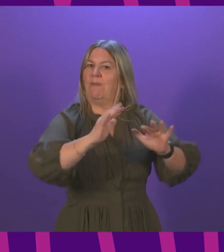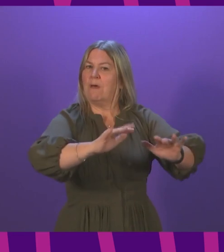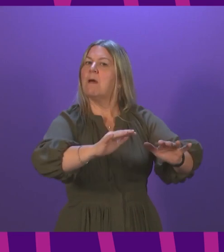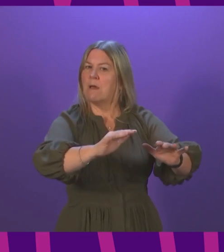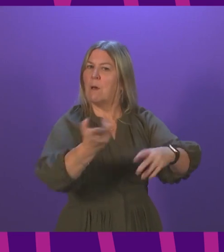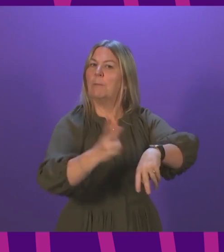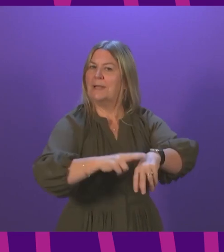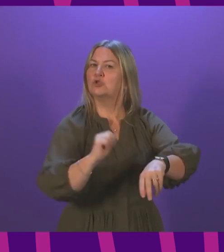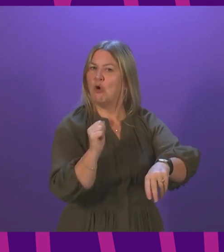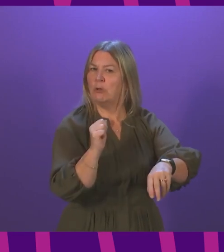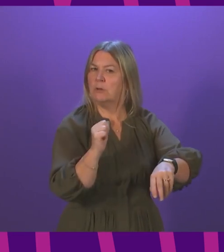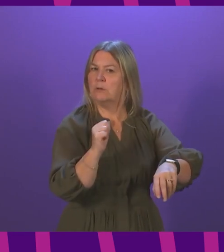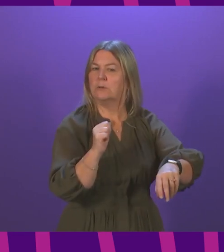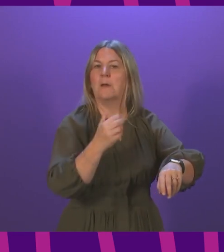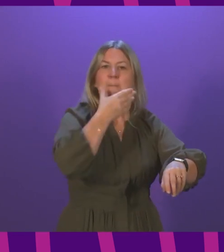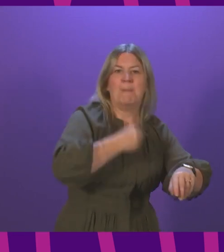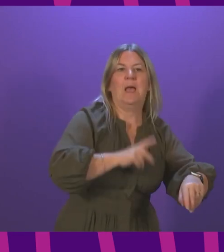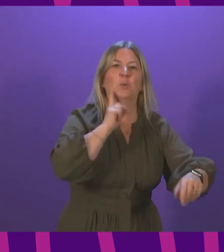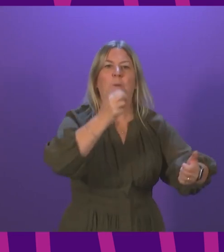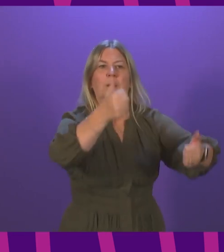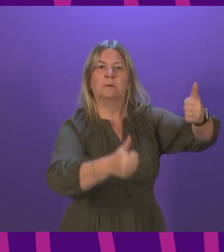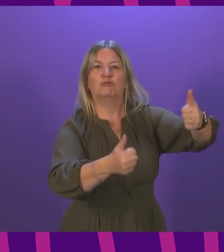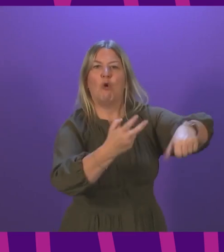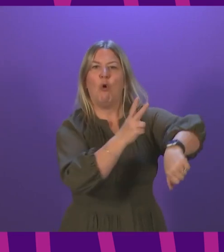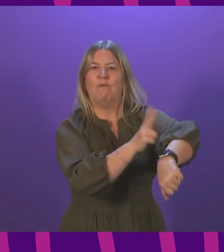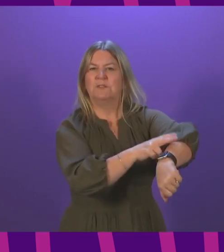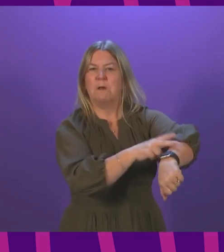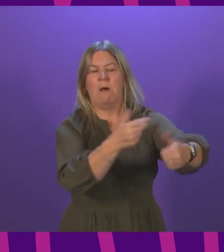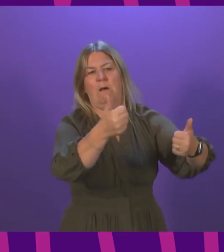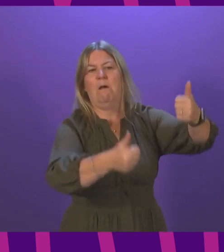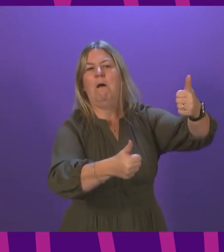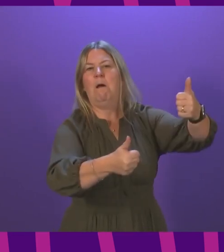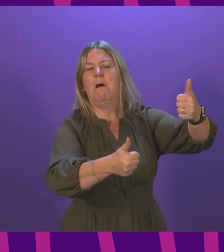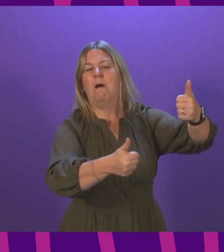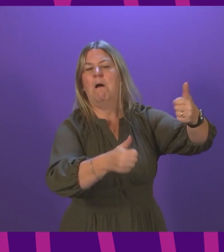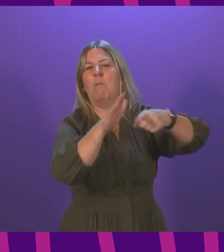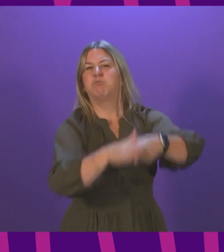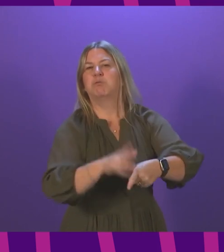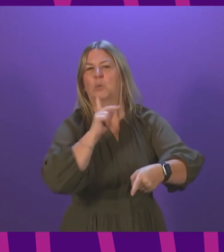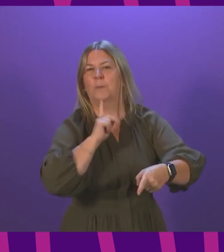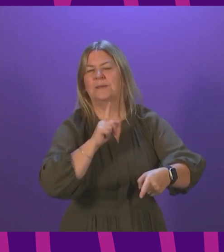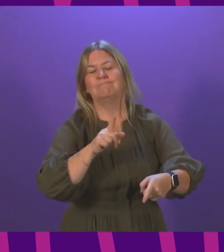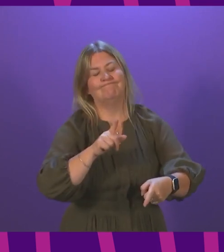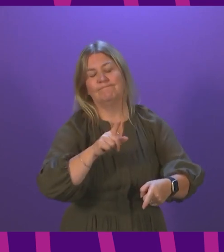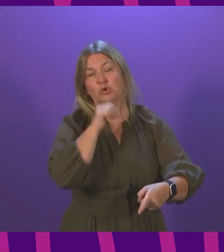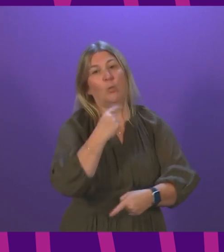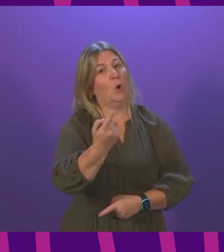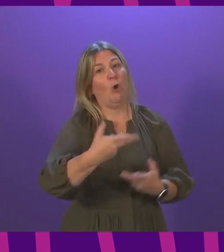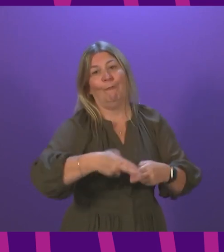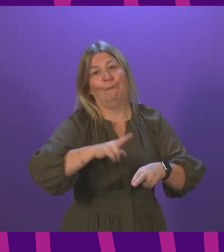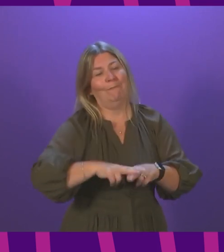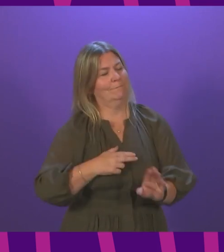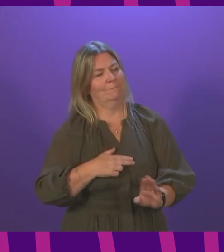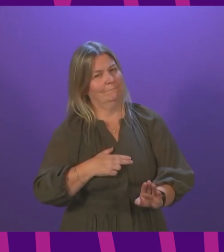do not consider that any case like this or do not assume that any case like this is necessarily an isolated incident.